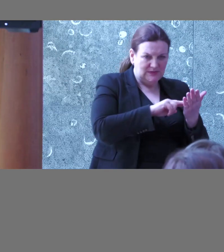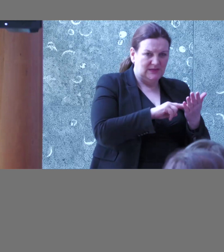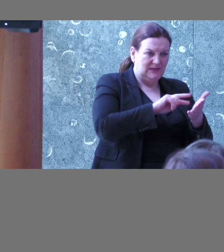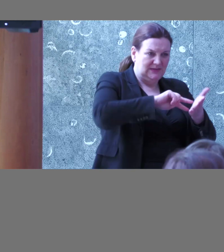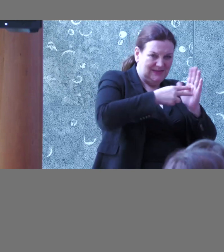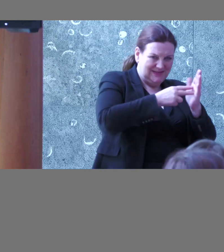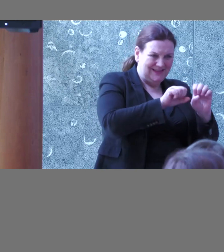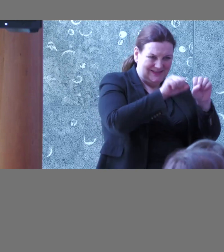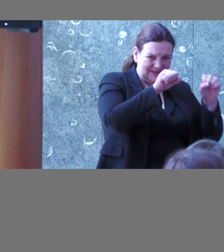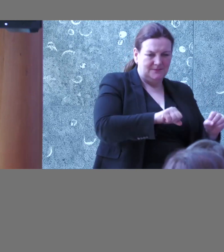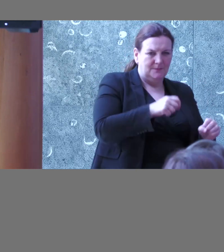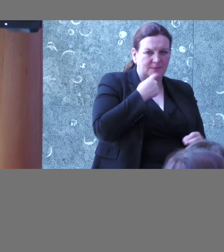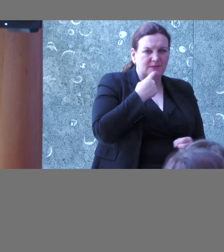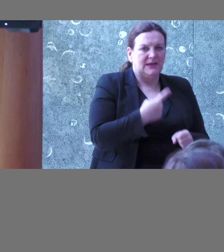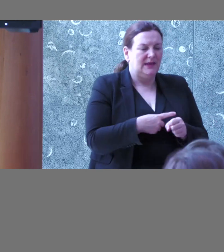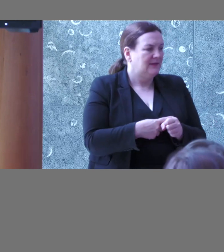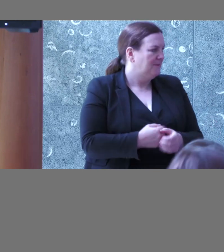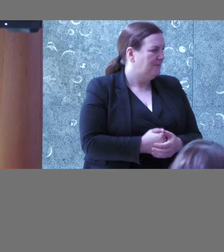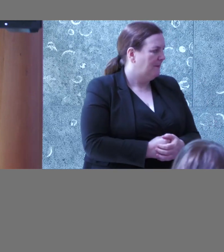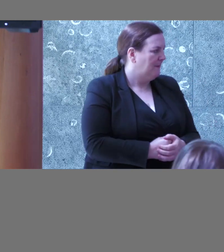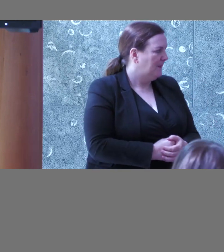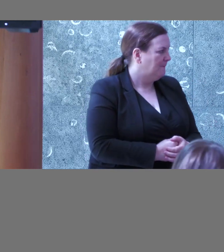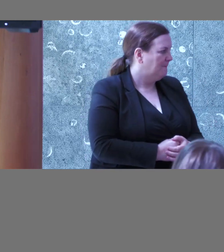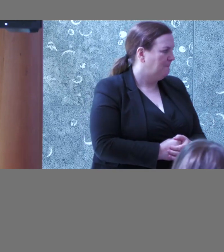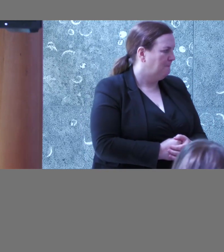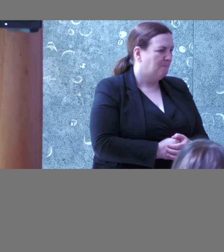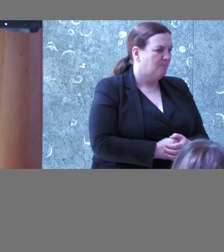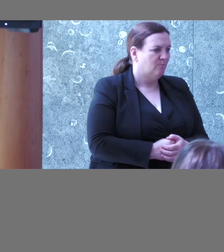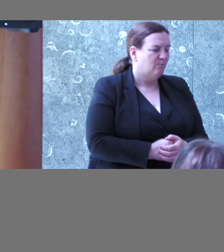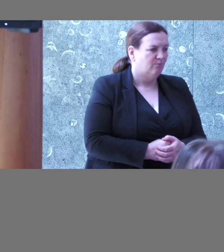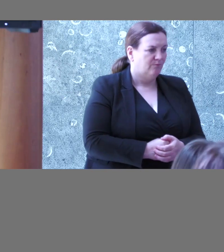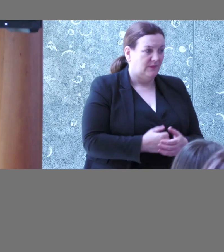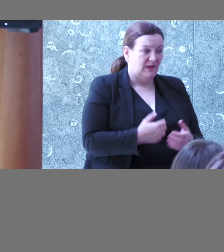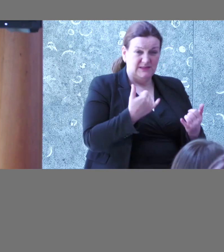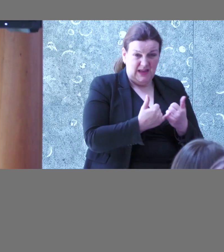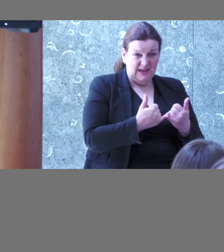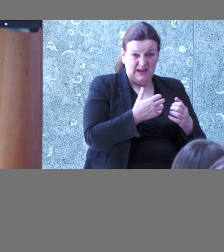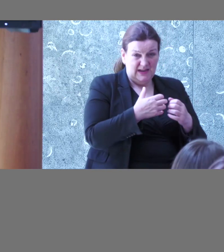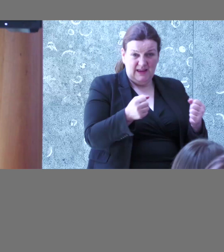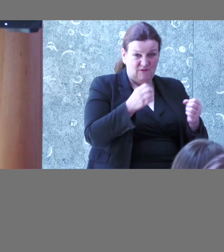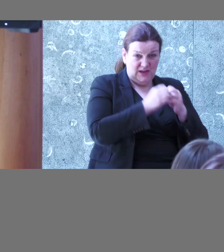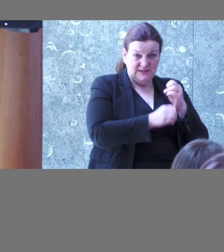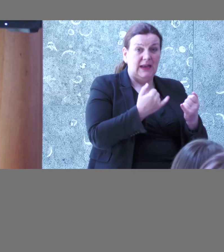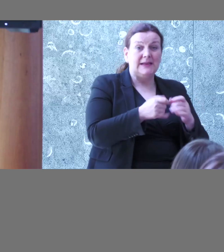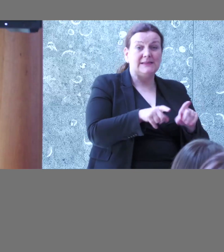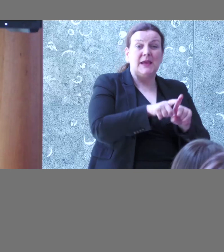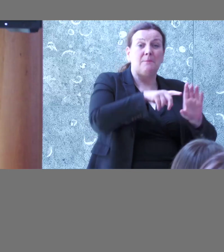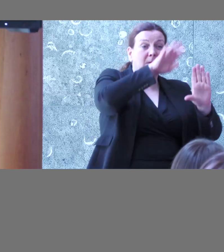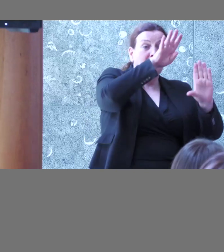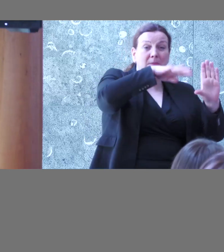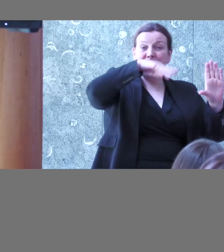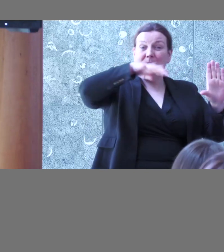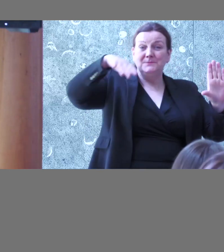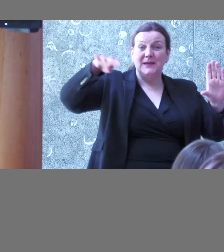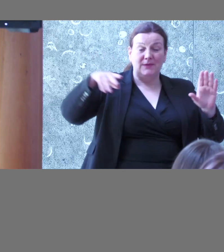again it's a never ending piece like you mentioned there John it's the bridge we're going to keep building and it